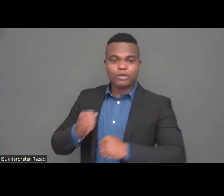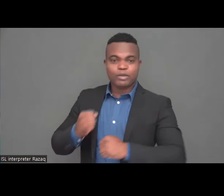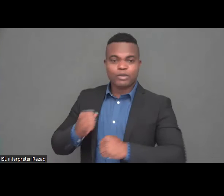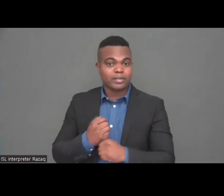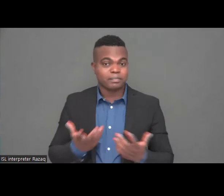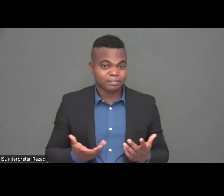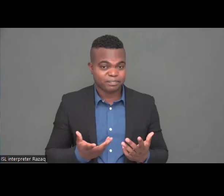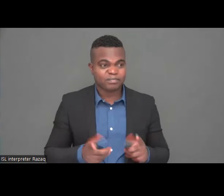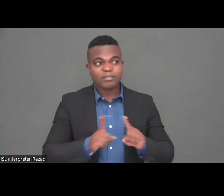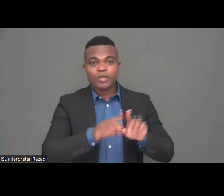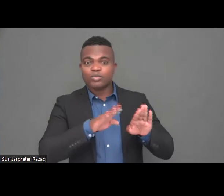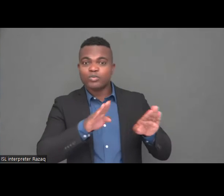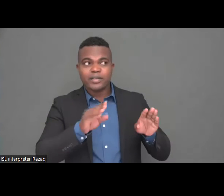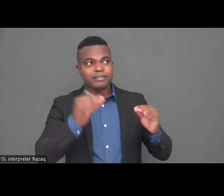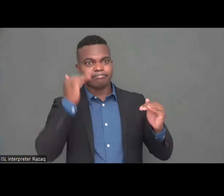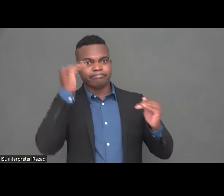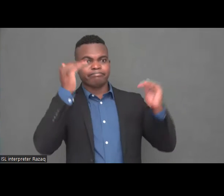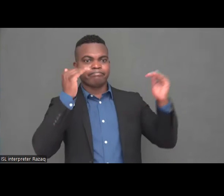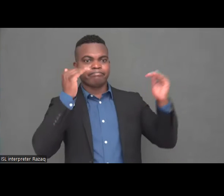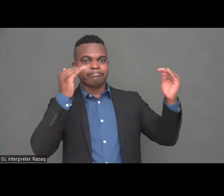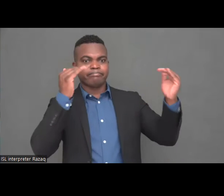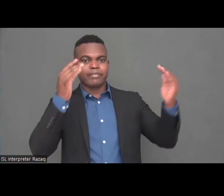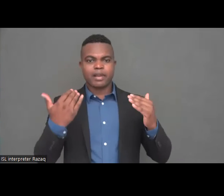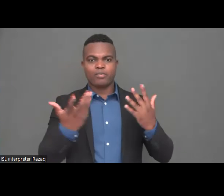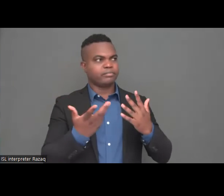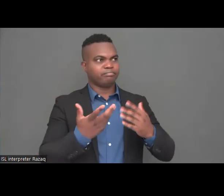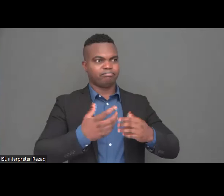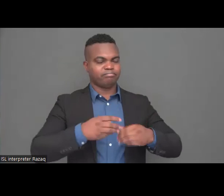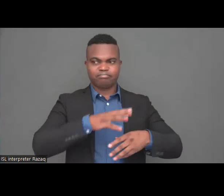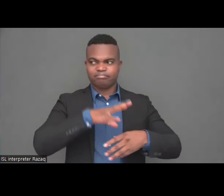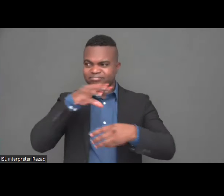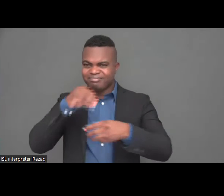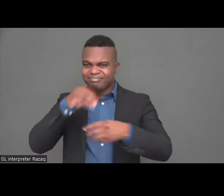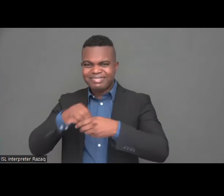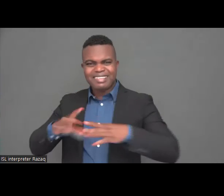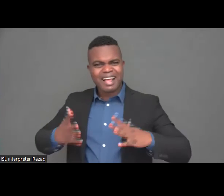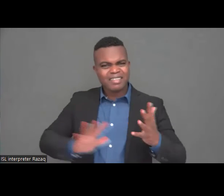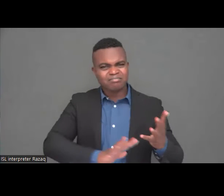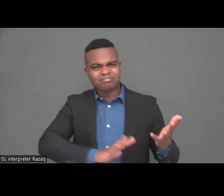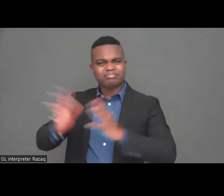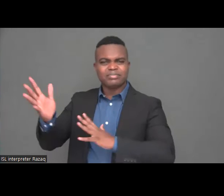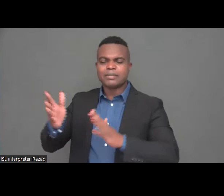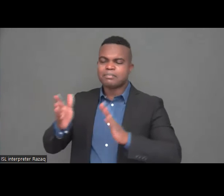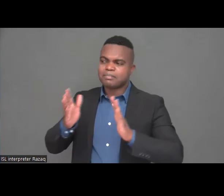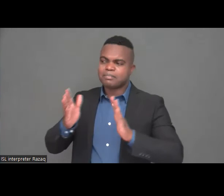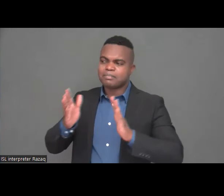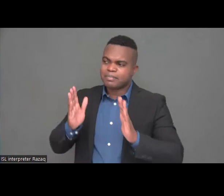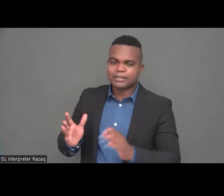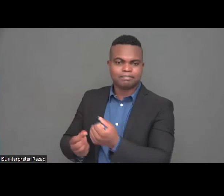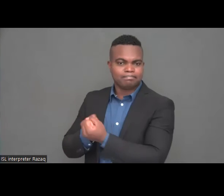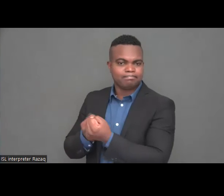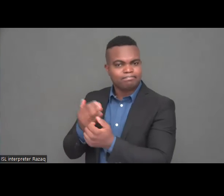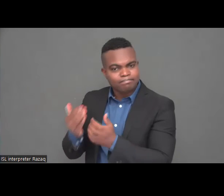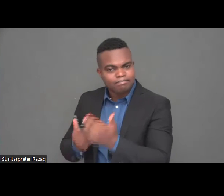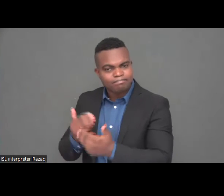the expression of our hope that Ukraine will win. And we do realize that